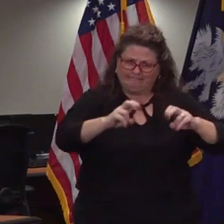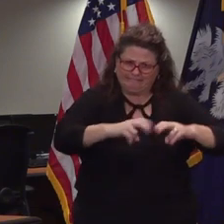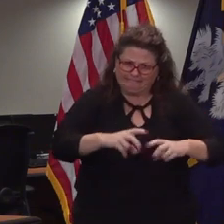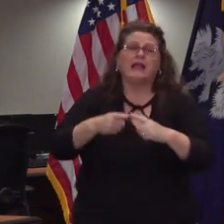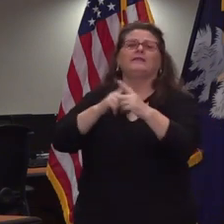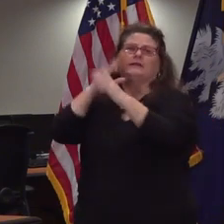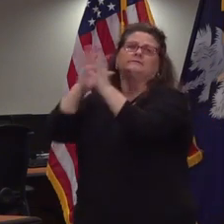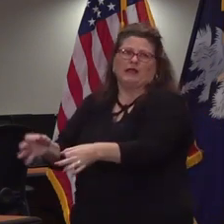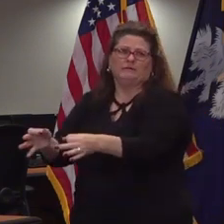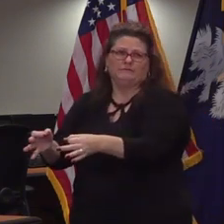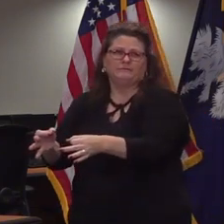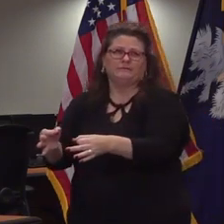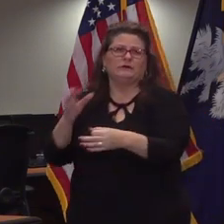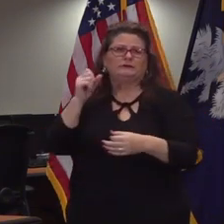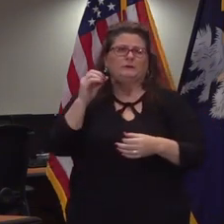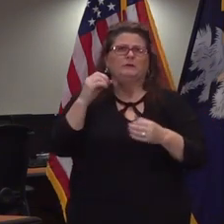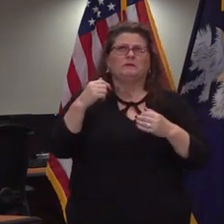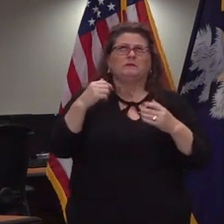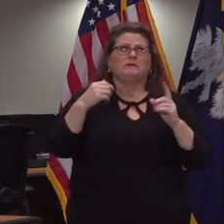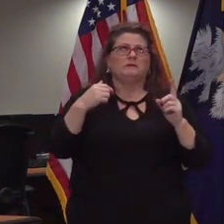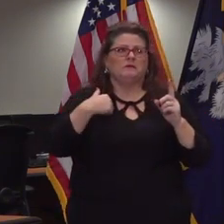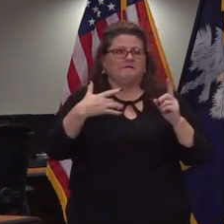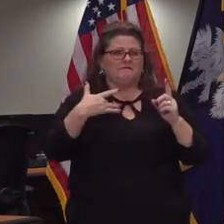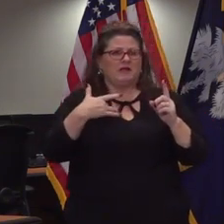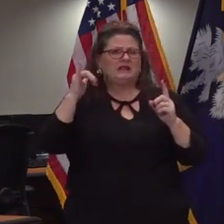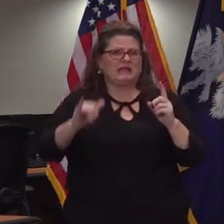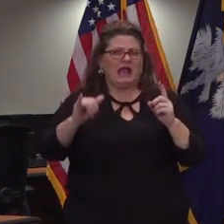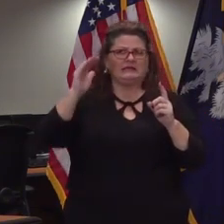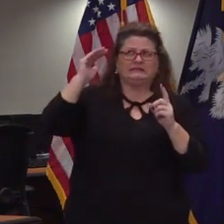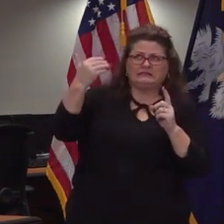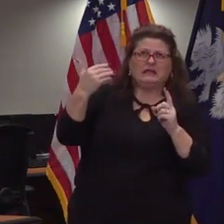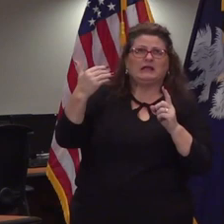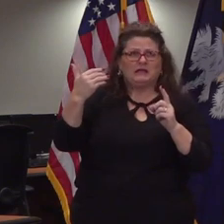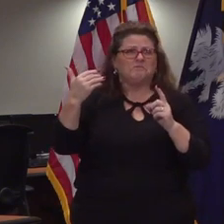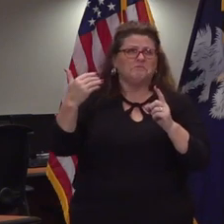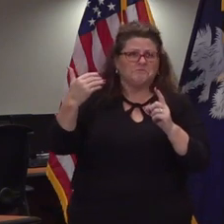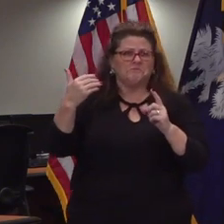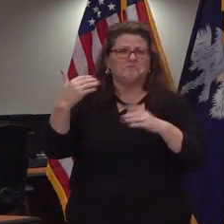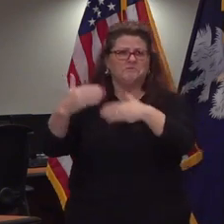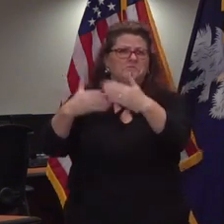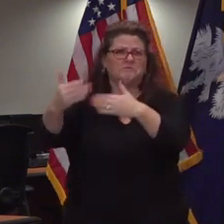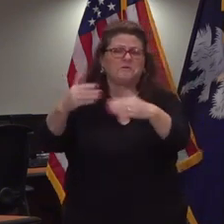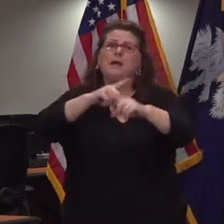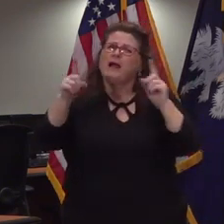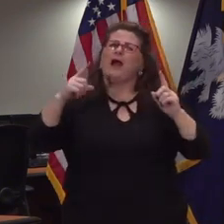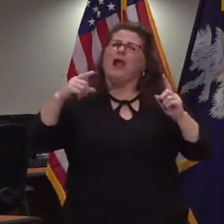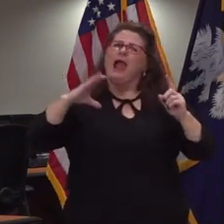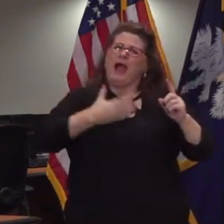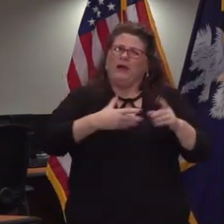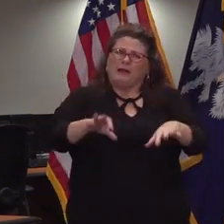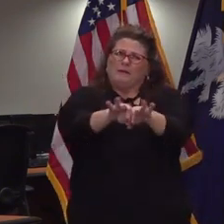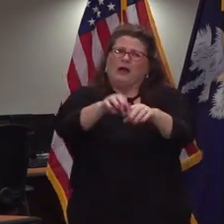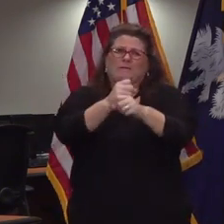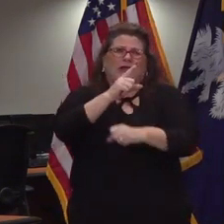in the country as the results are i believe are showing it we want to come back out the same way and revitalize our economy